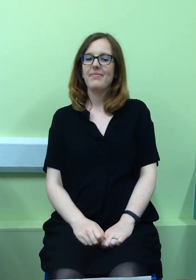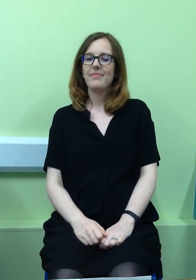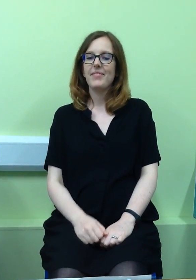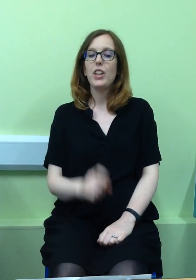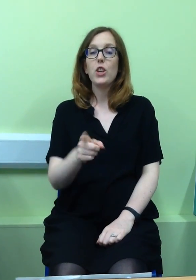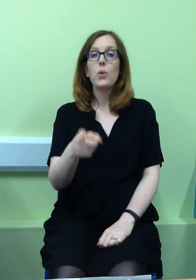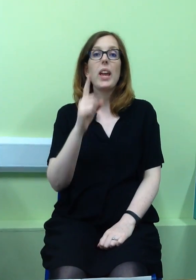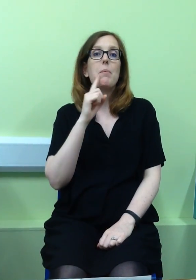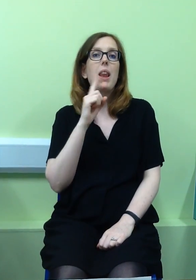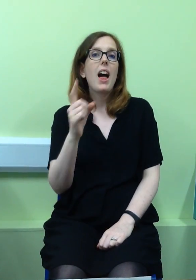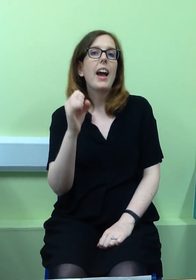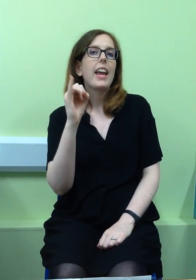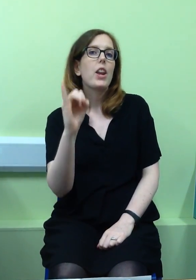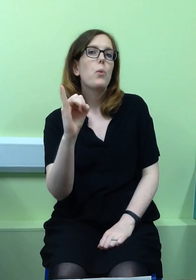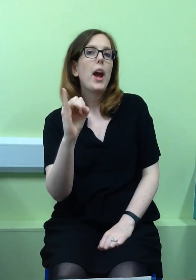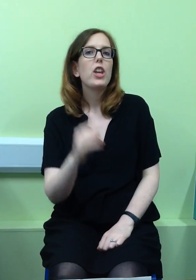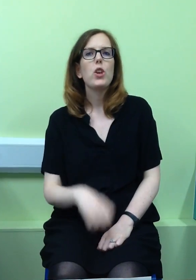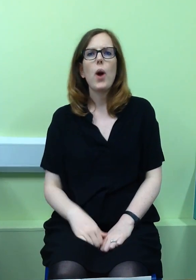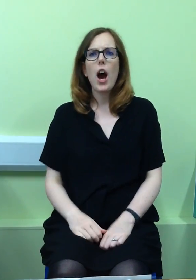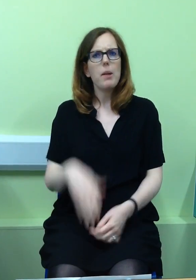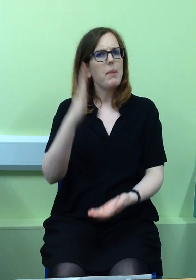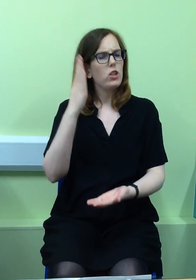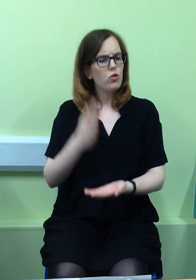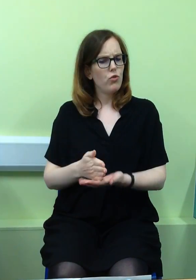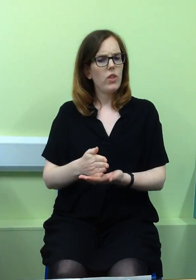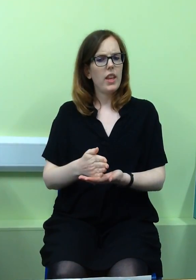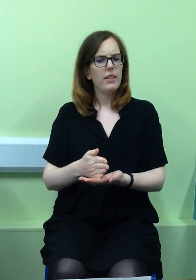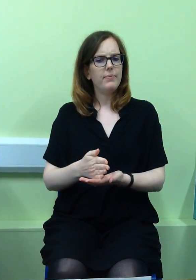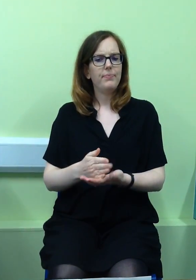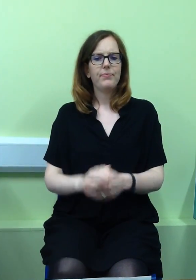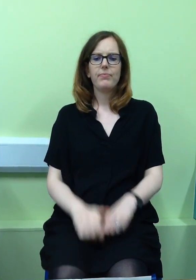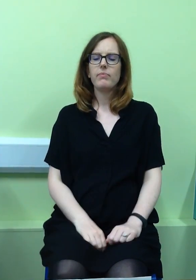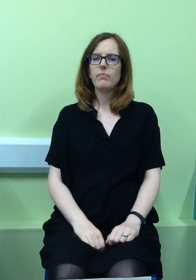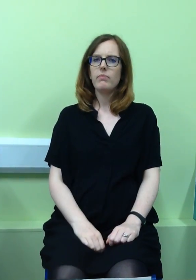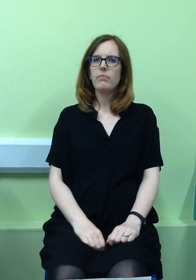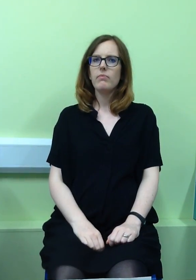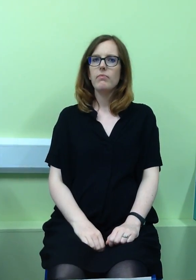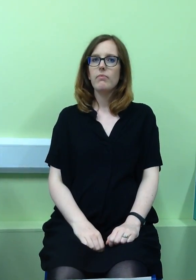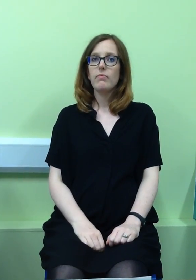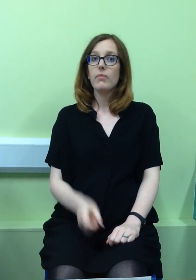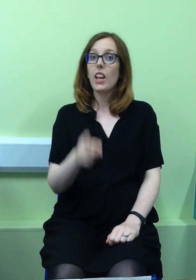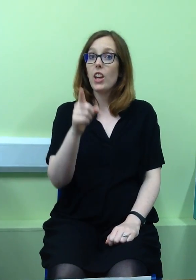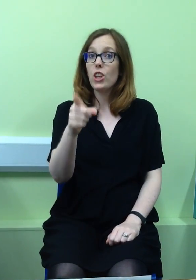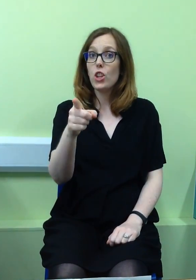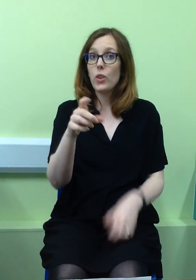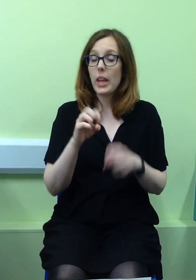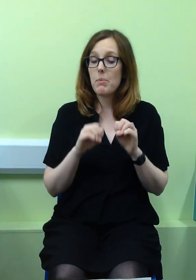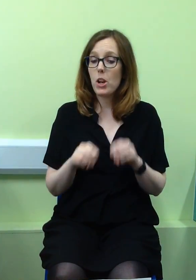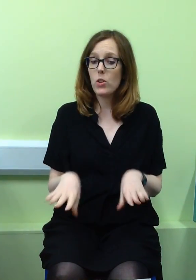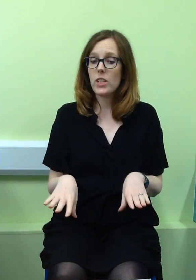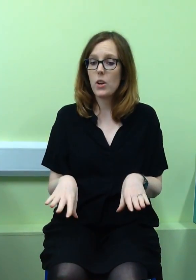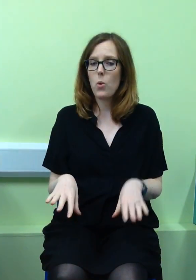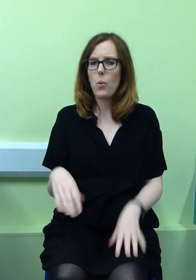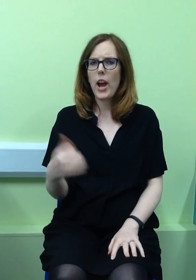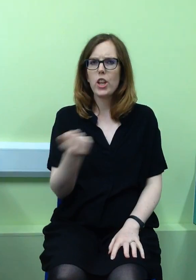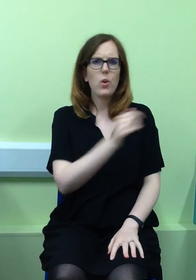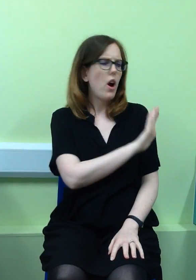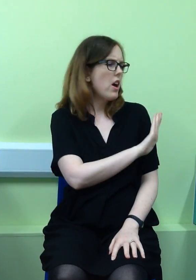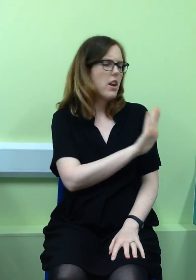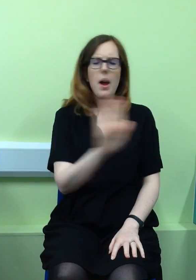You keep lying where you ought to be truth in, and you keep losing where you ought to